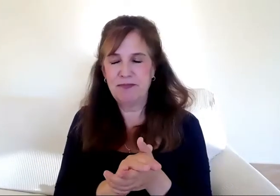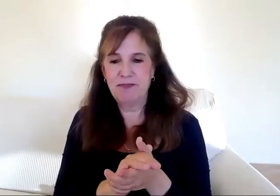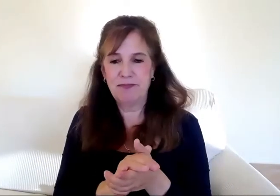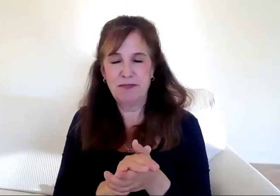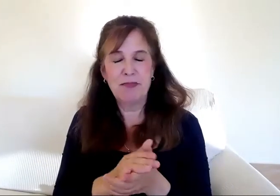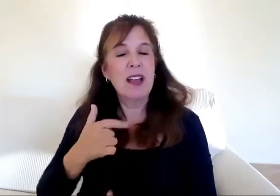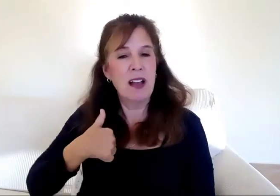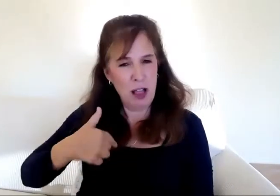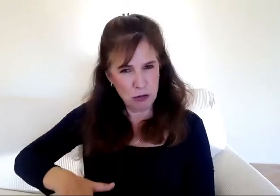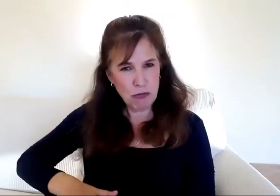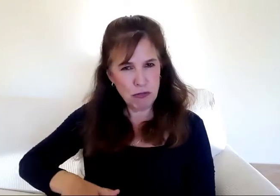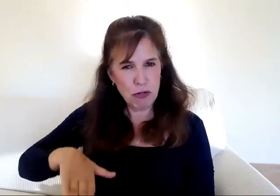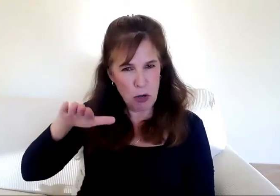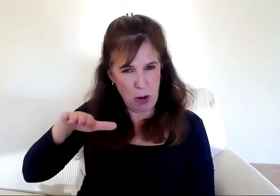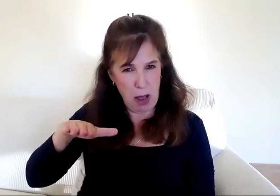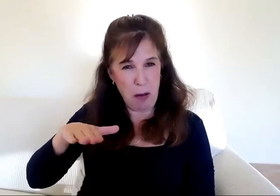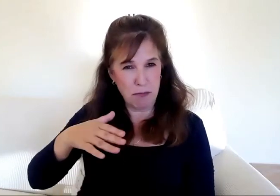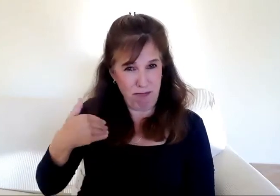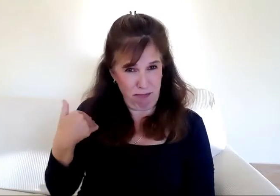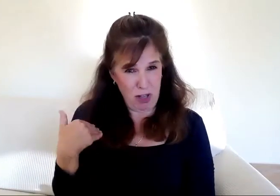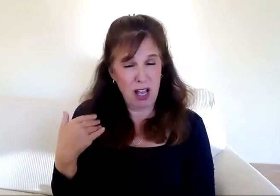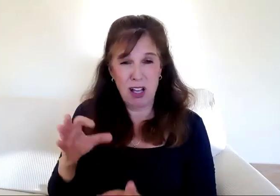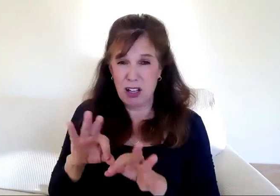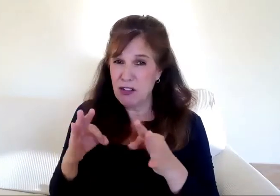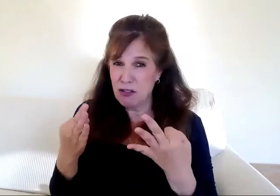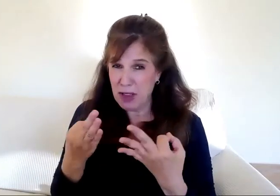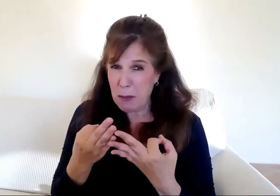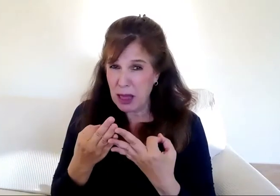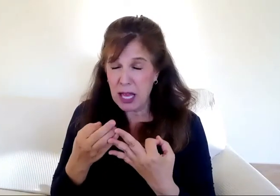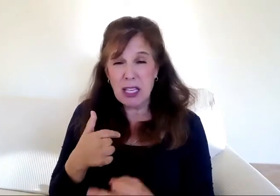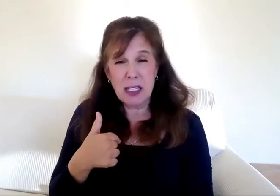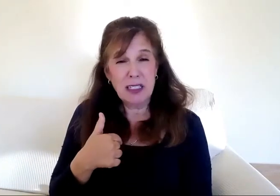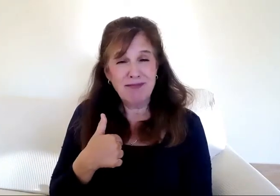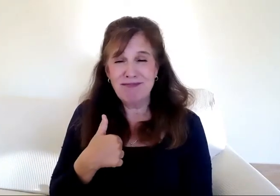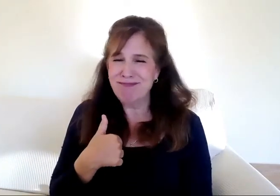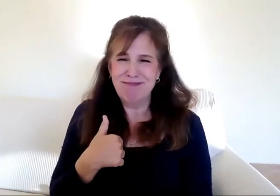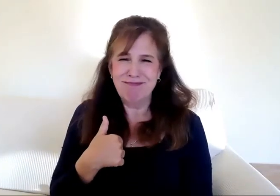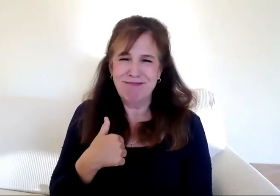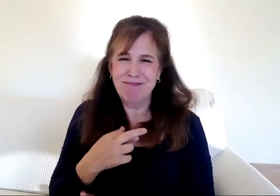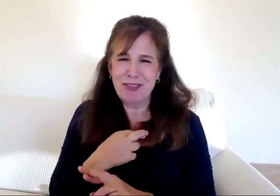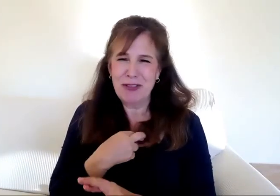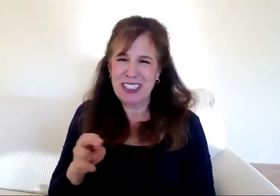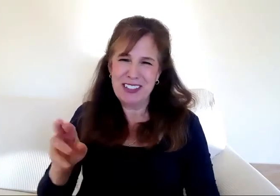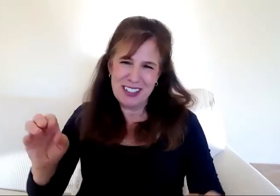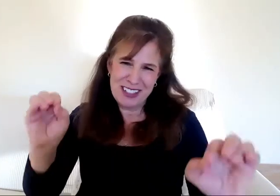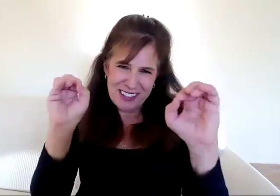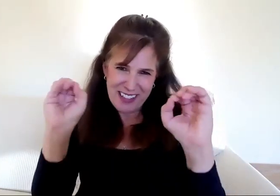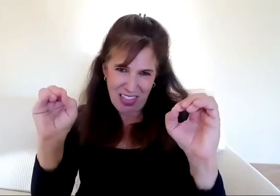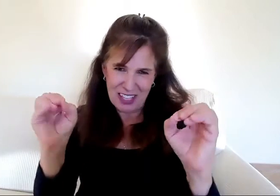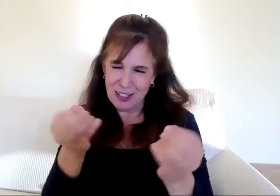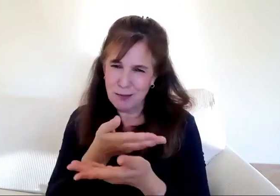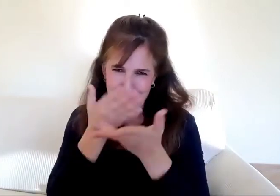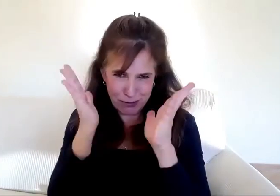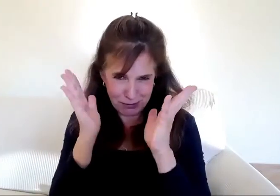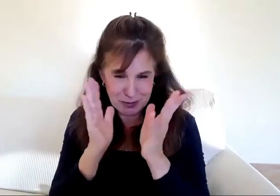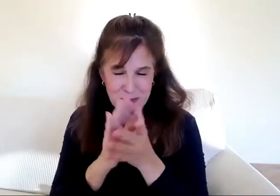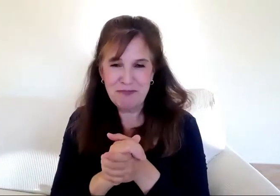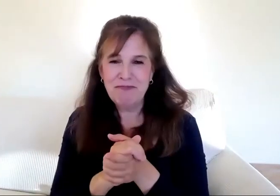pretty much left all that religious stuff behind. Food still had a bit of Jewishness. Special